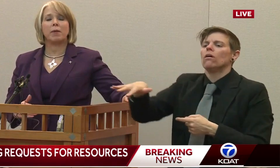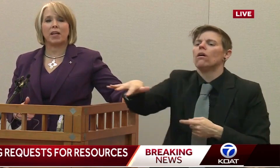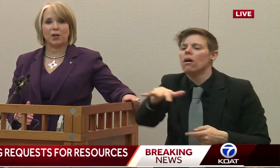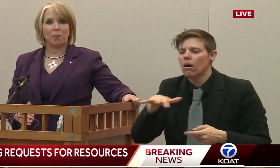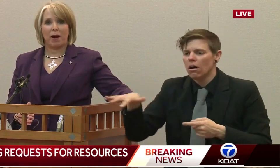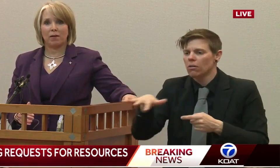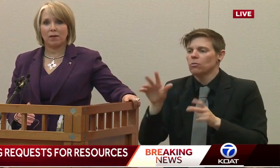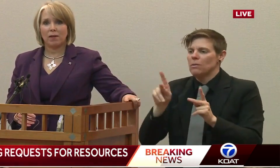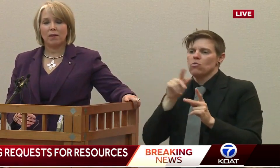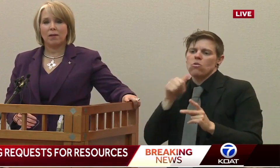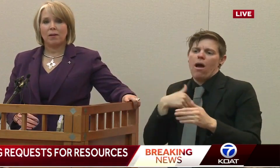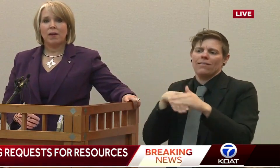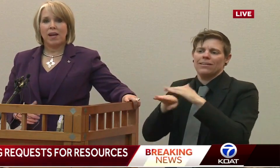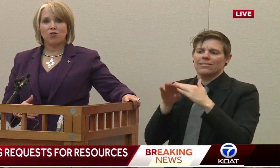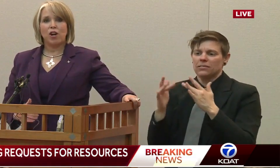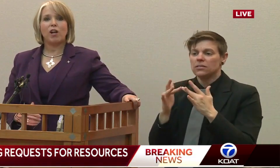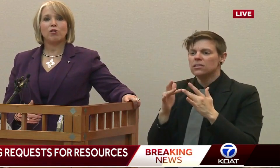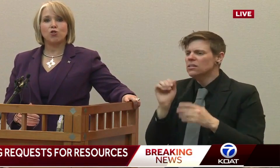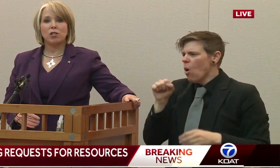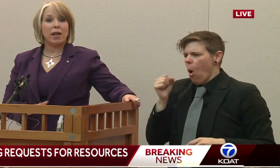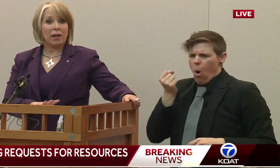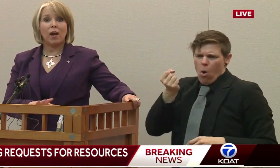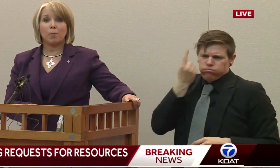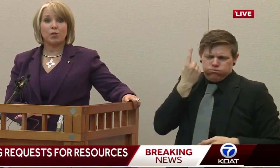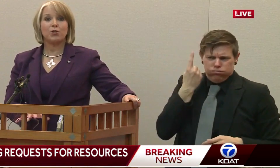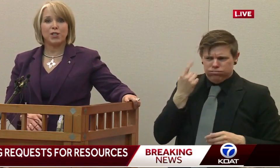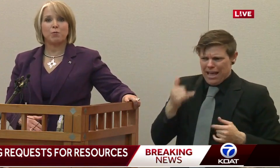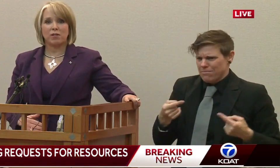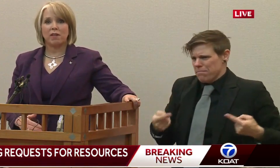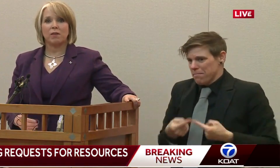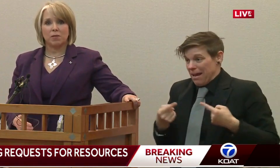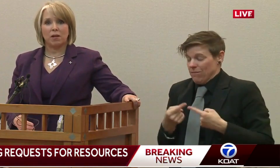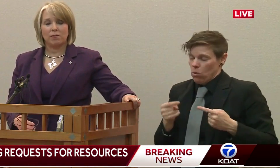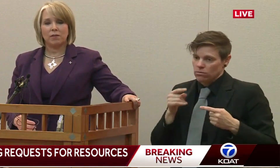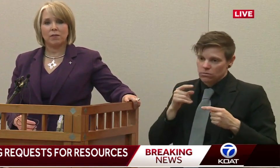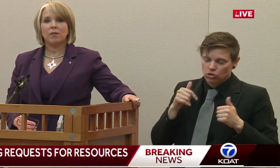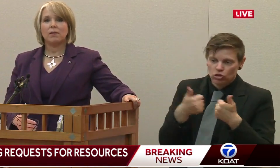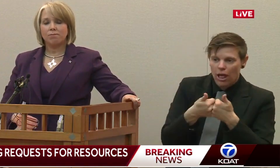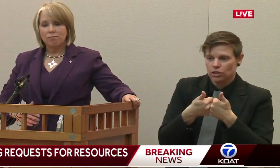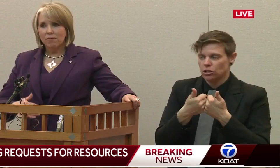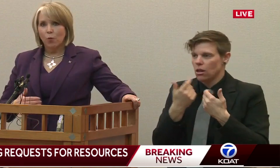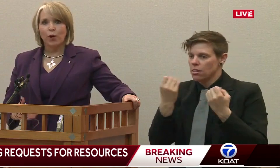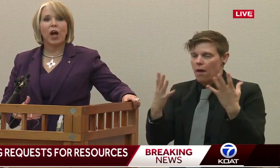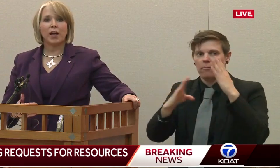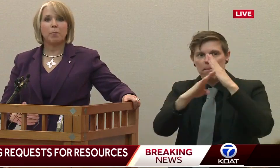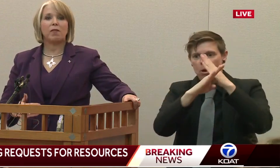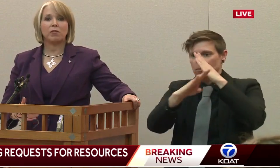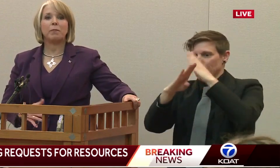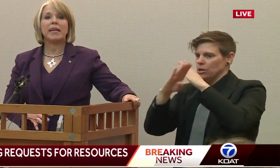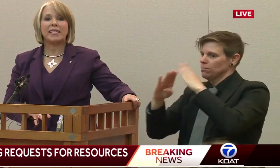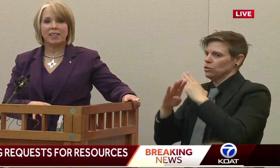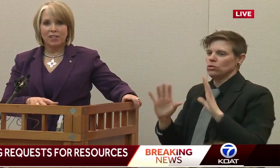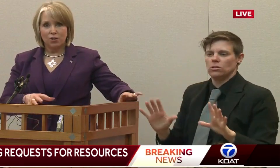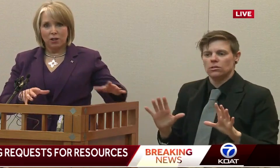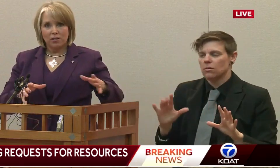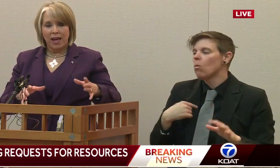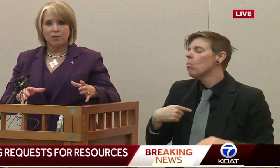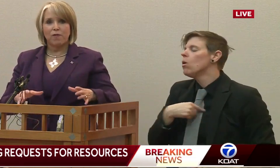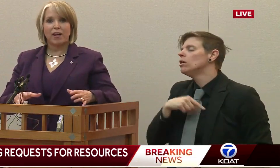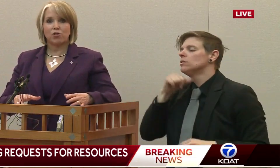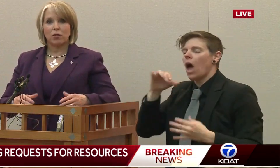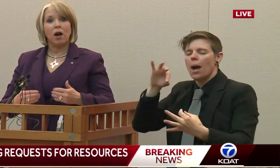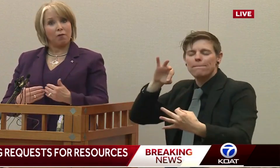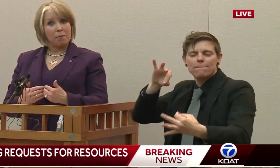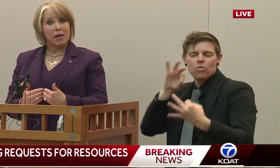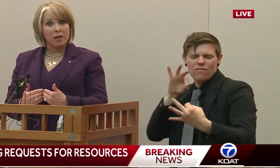painful thing to be clear about. As challenges and opportunities present themselves, we're not going to be able to meet to the